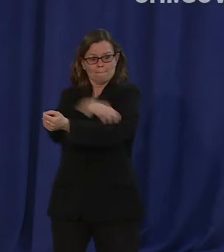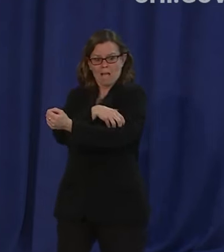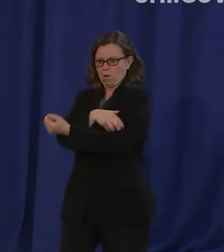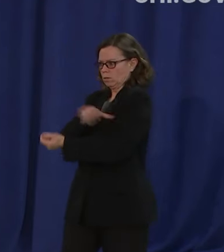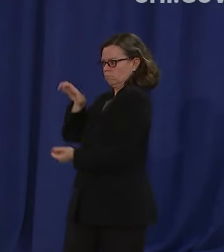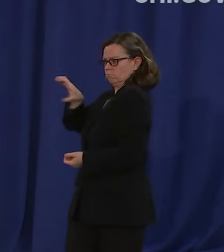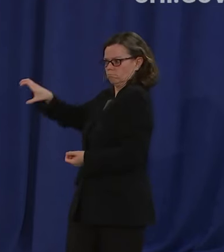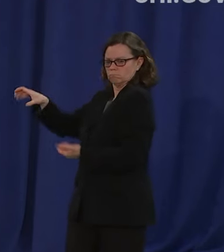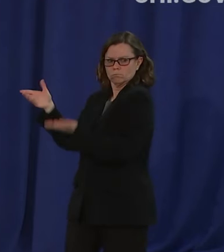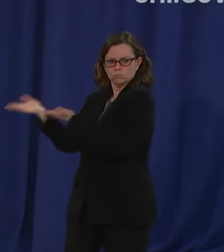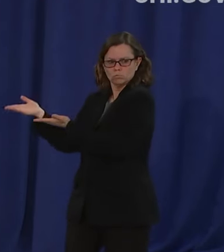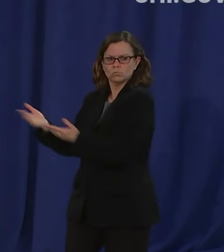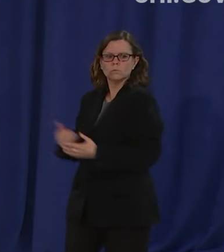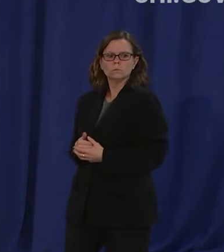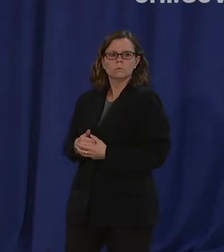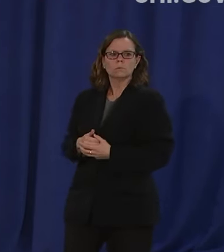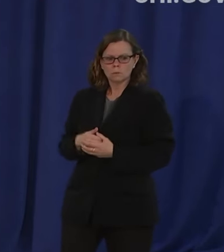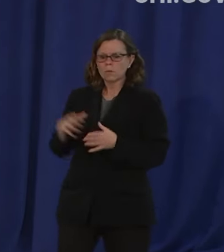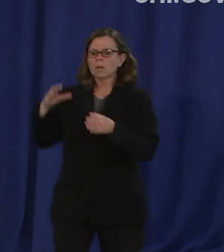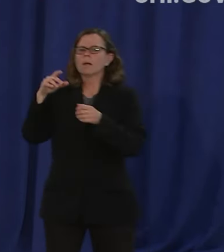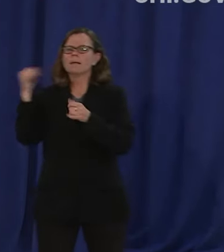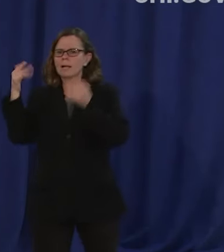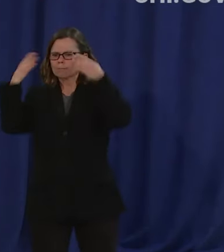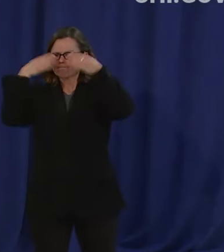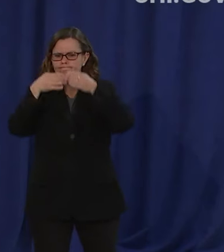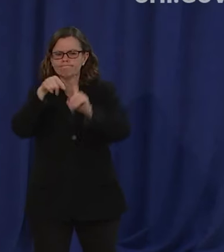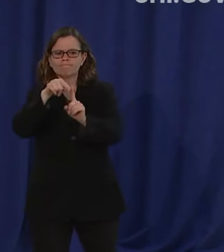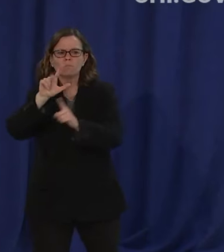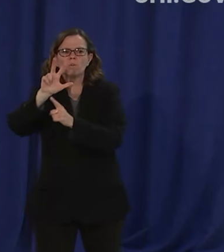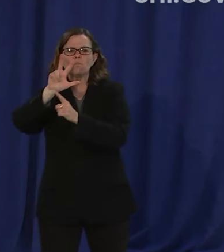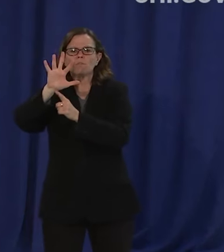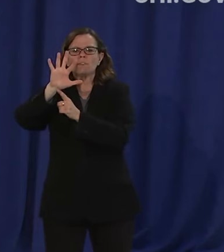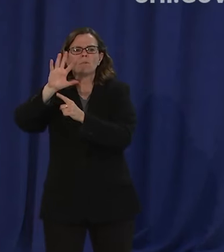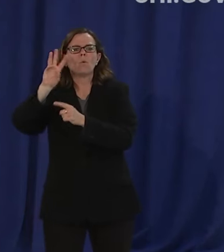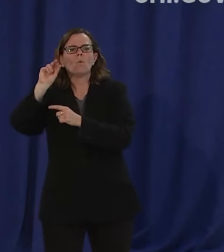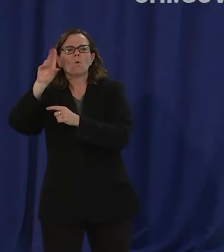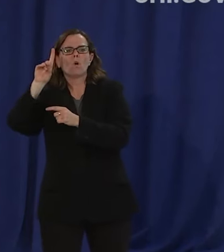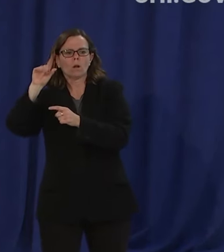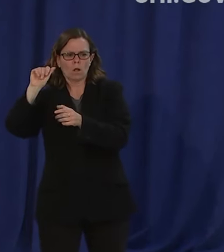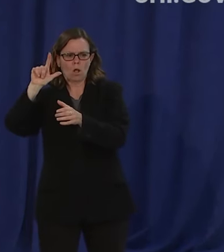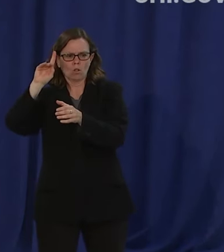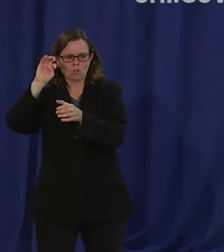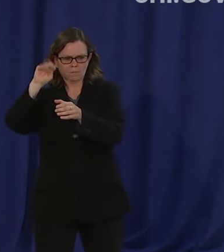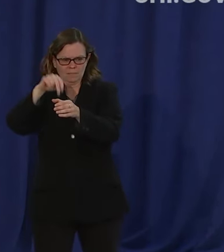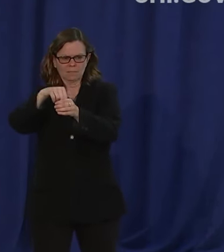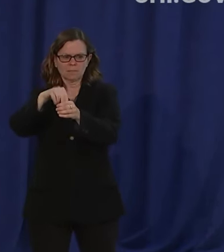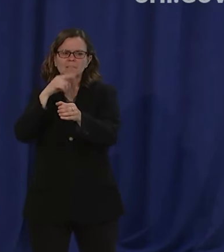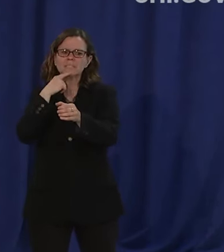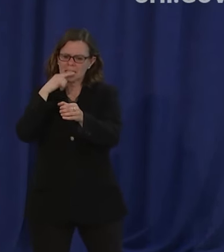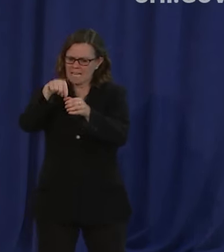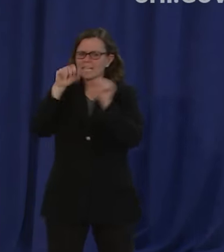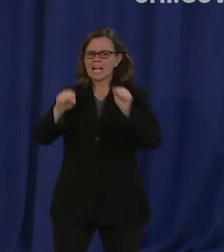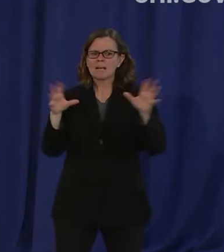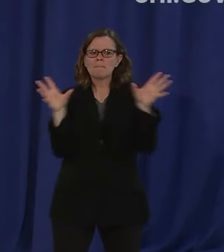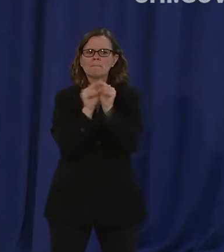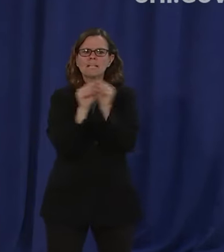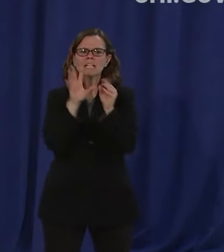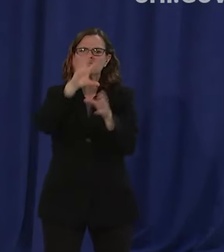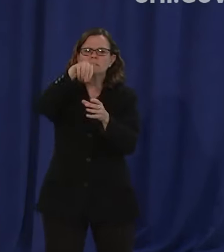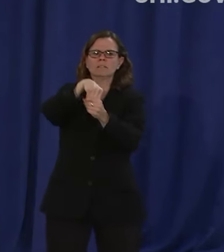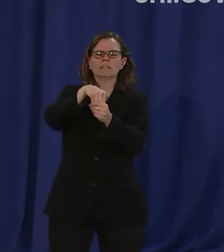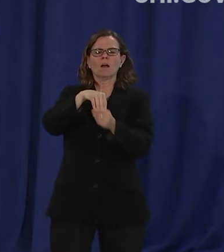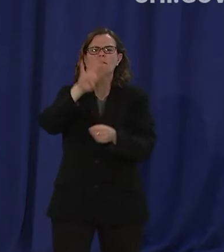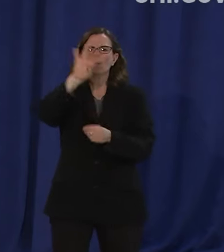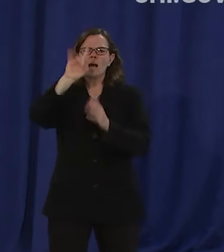ward alderman was saying the council can meet within 48 hours why do you need the emergency power you seek i think i just explained that we don't have 48